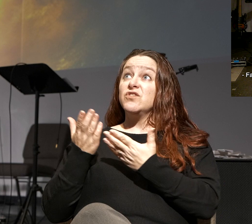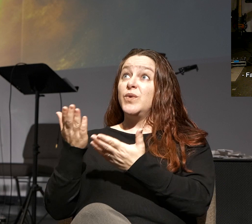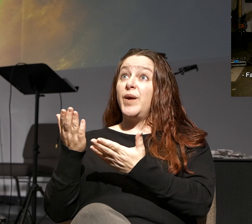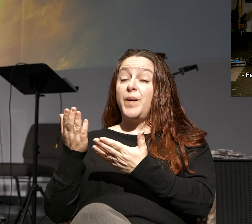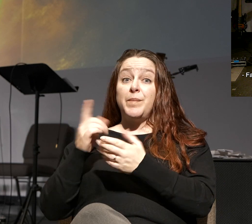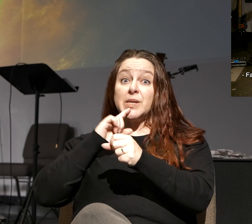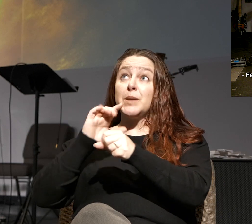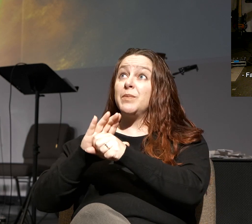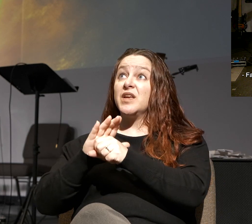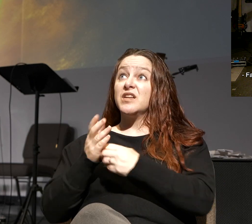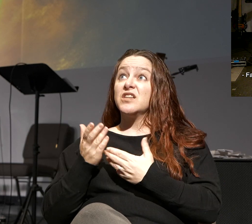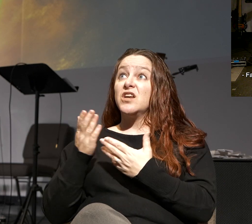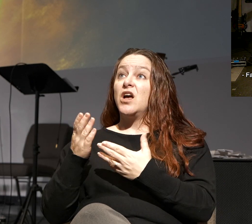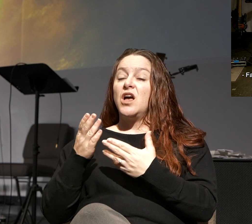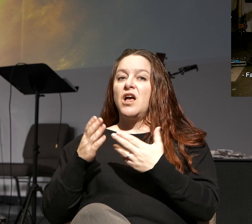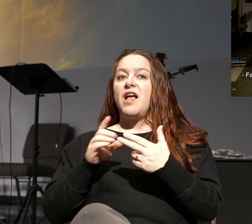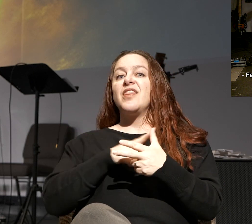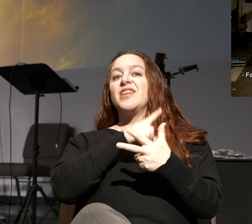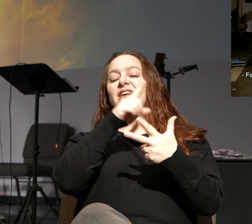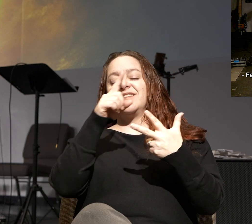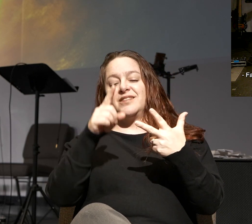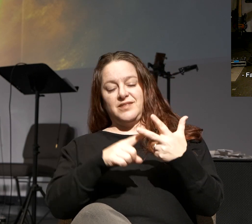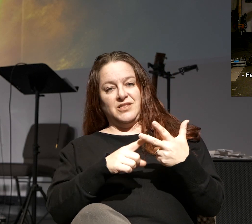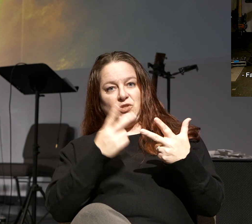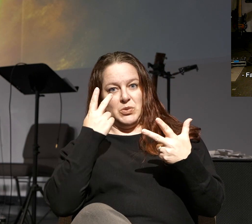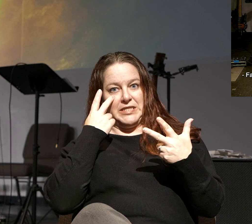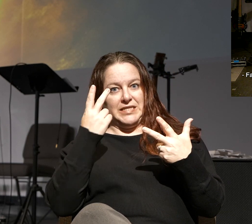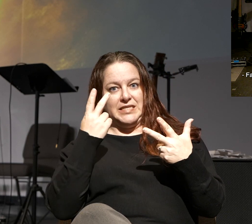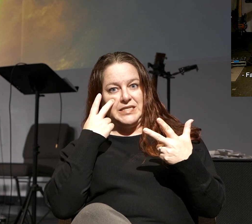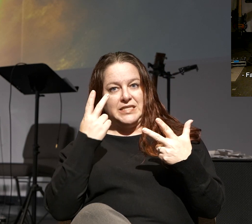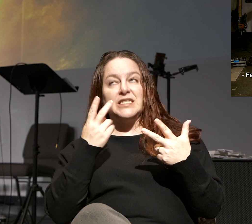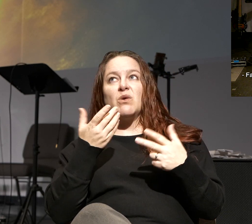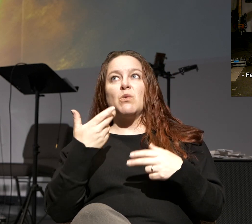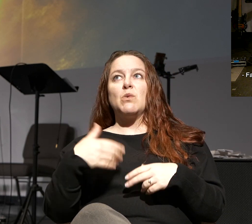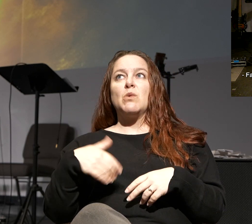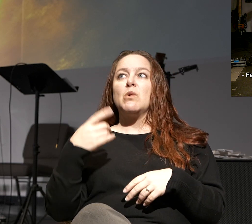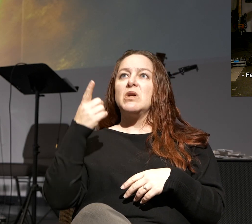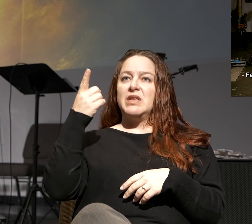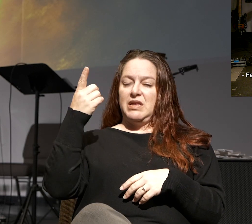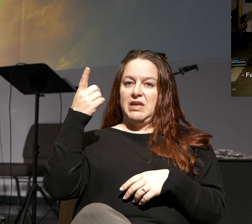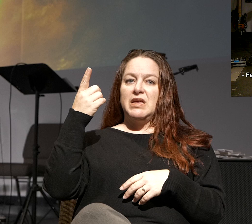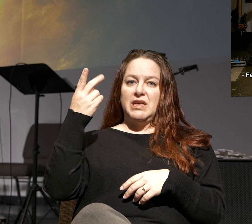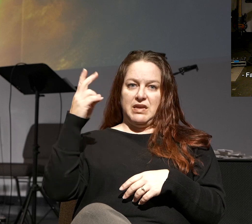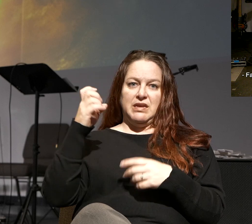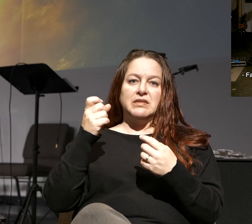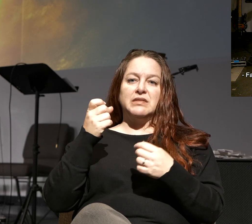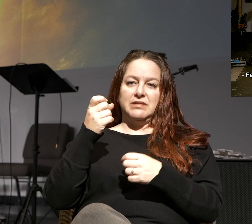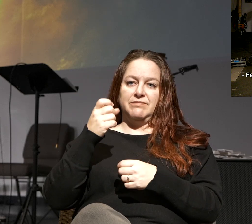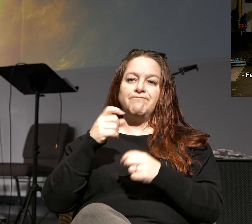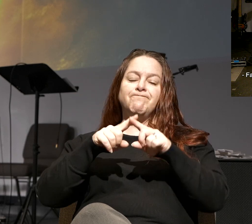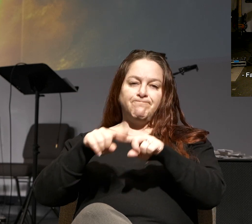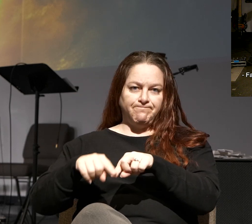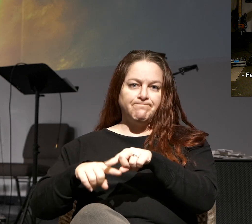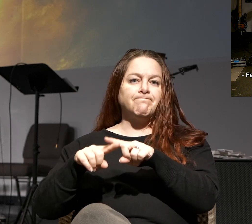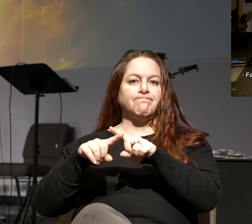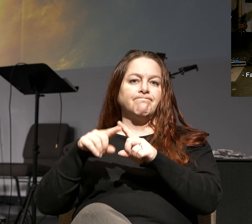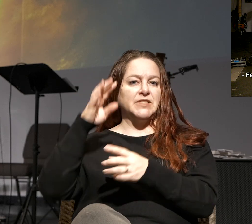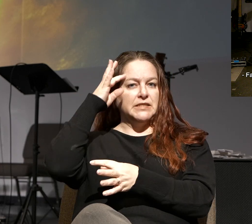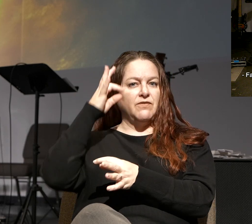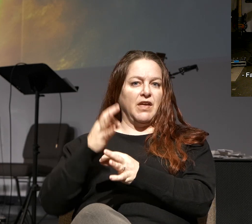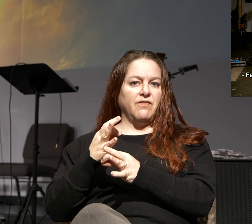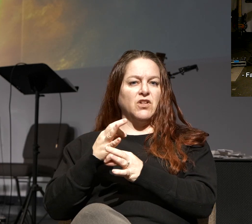begin to see the reliability of that. You begin to see that He is indeed faithful. So faith is